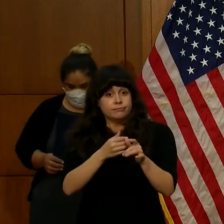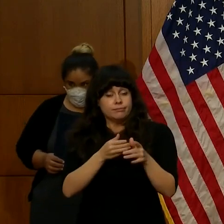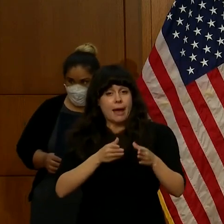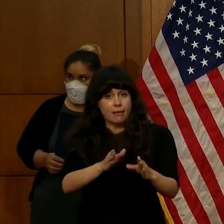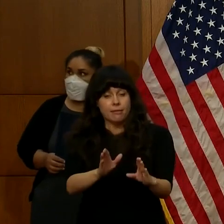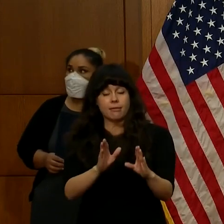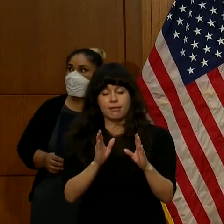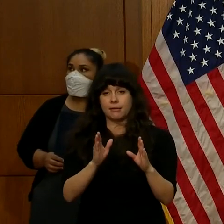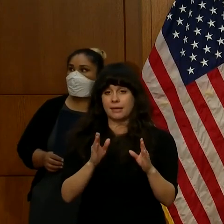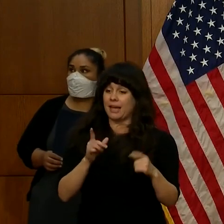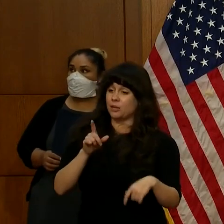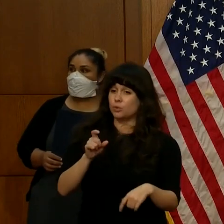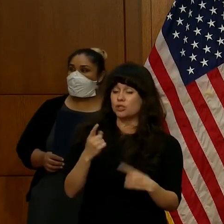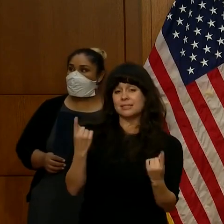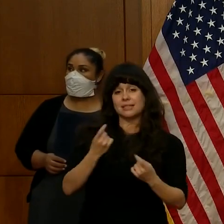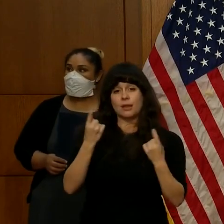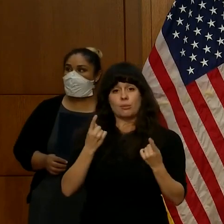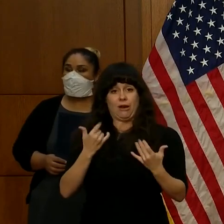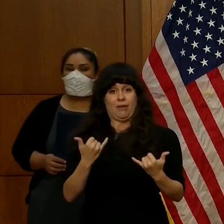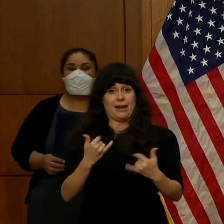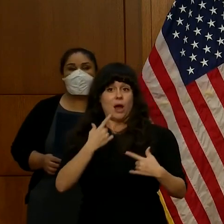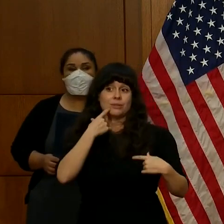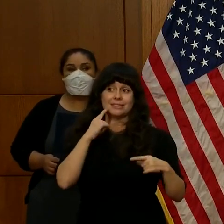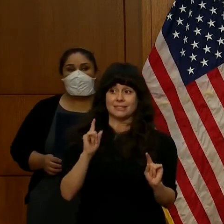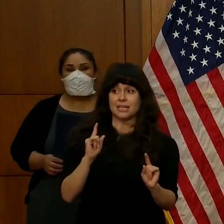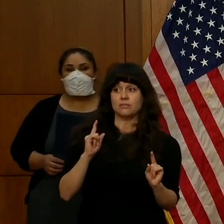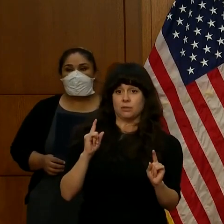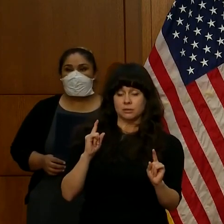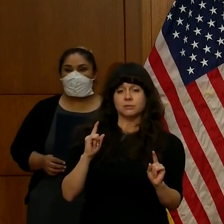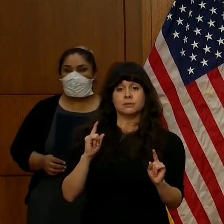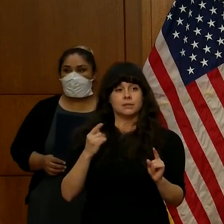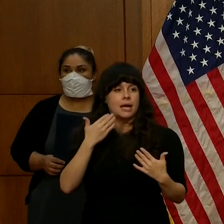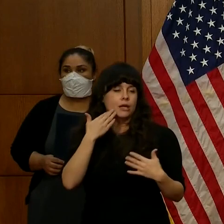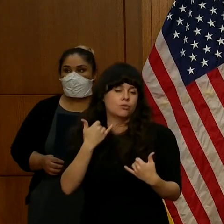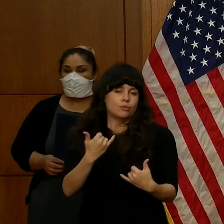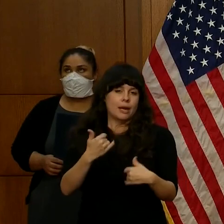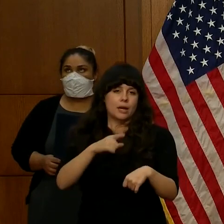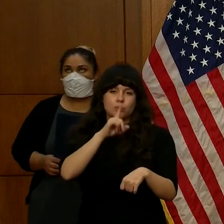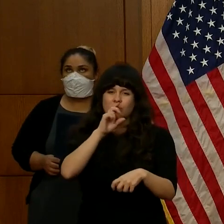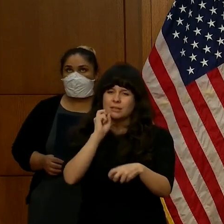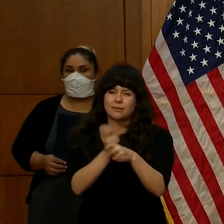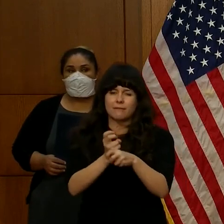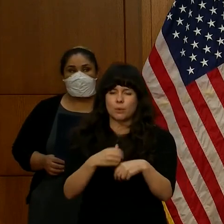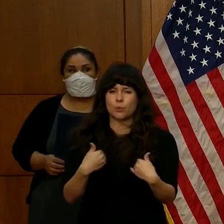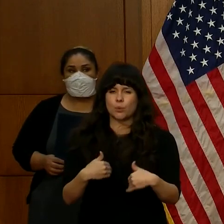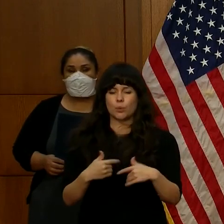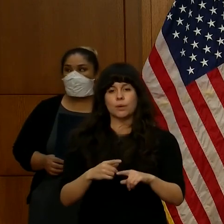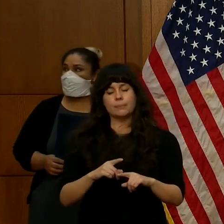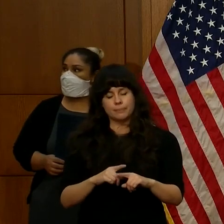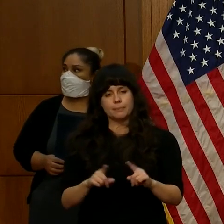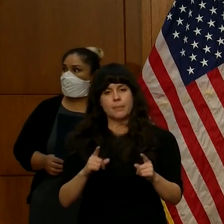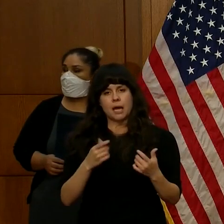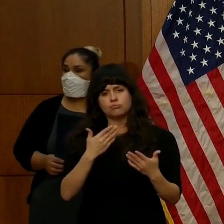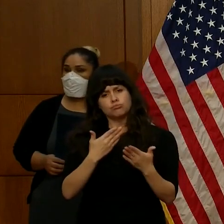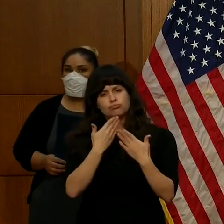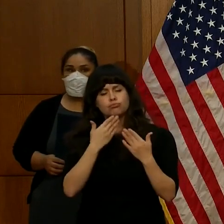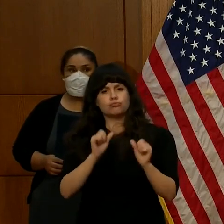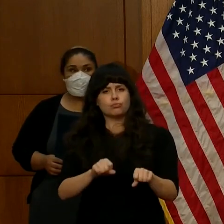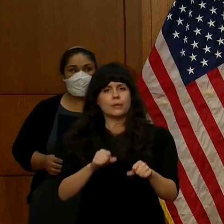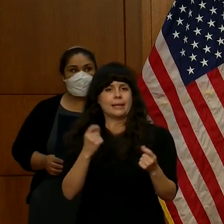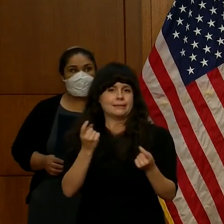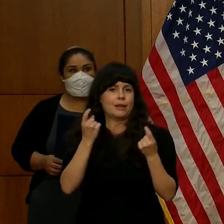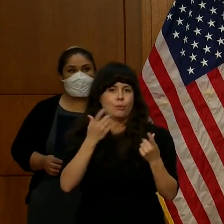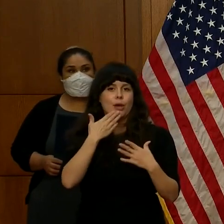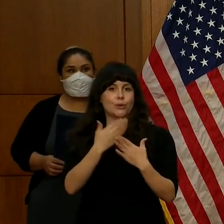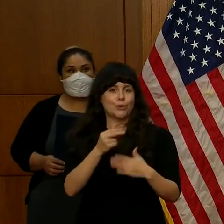especially during these tough times. And I know that they are tough times. So I want to share with you some good